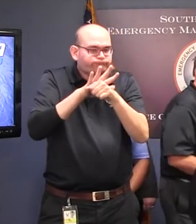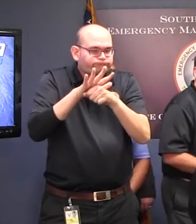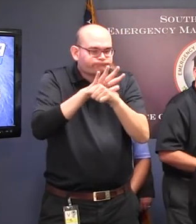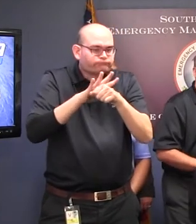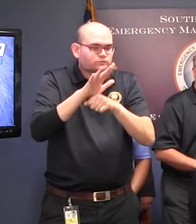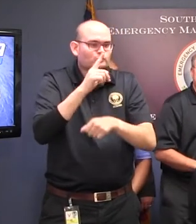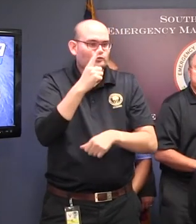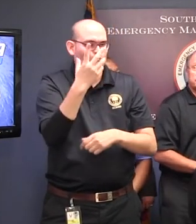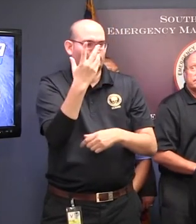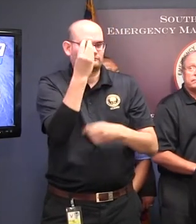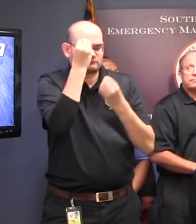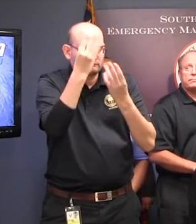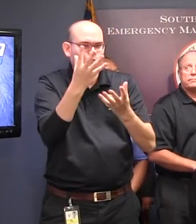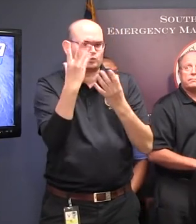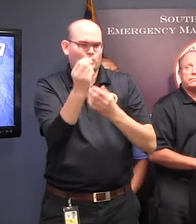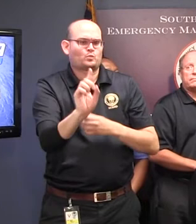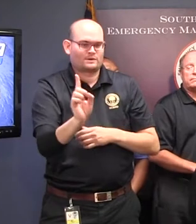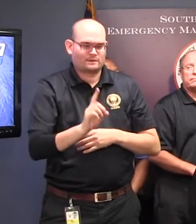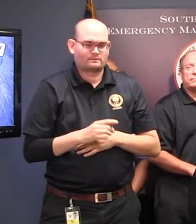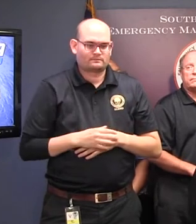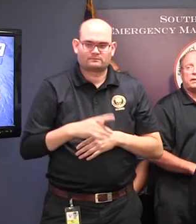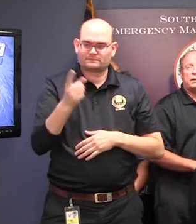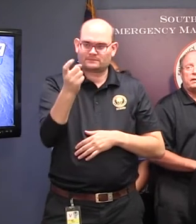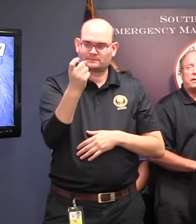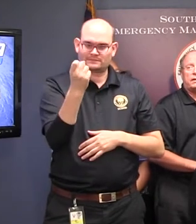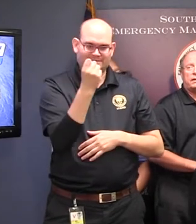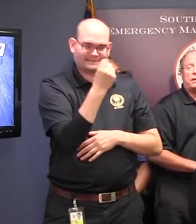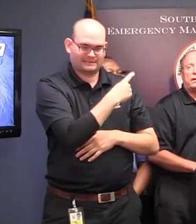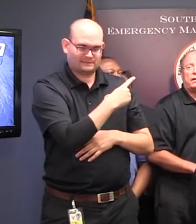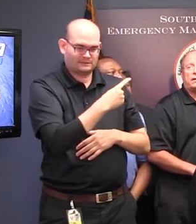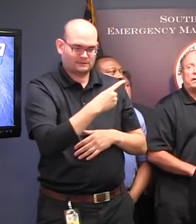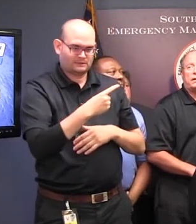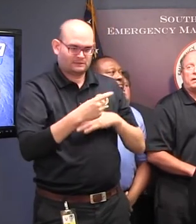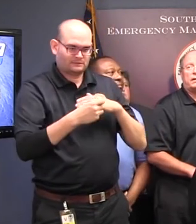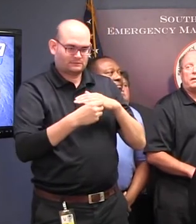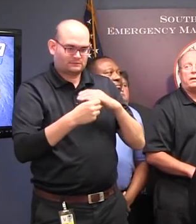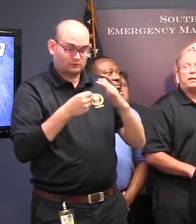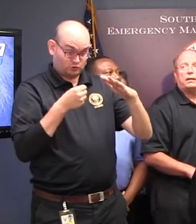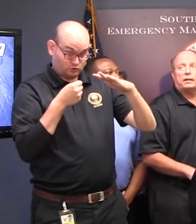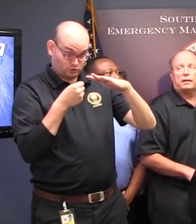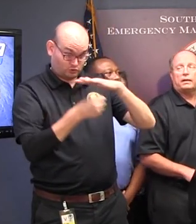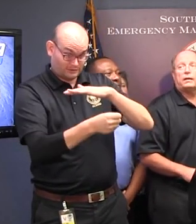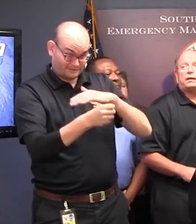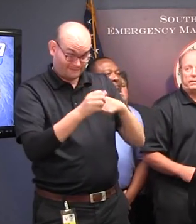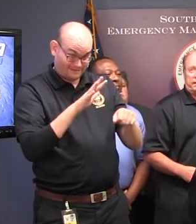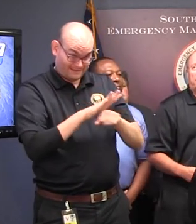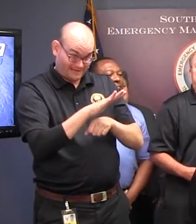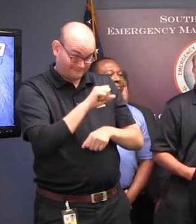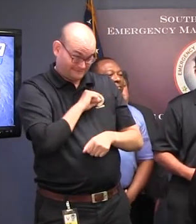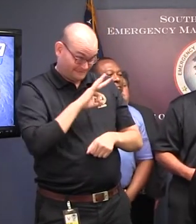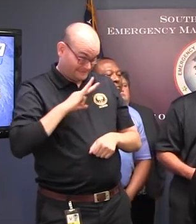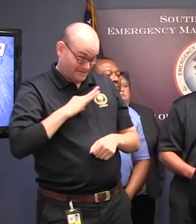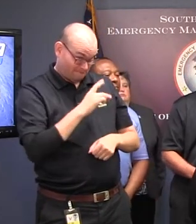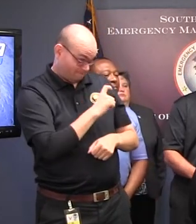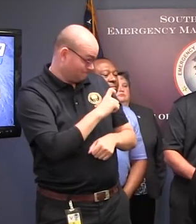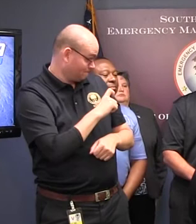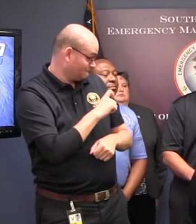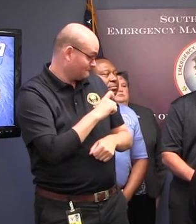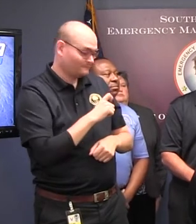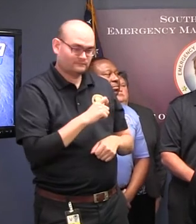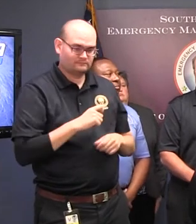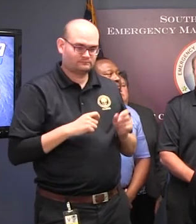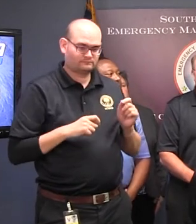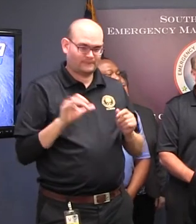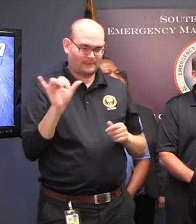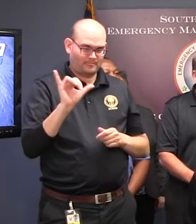shelters real quick. Are they still in a preparedness state? Can you staff them all up quickly? Is that process, like the roads still